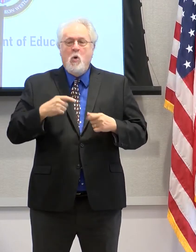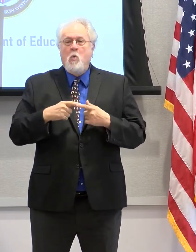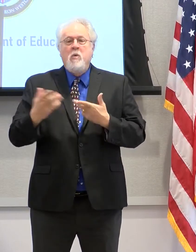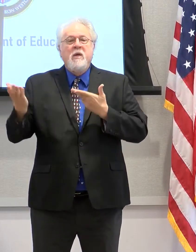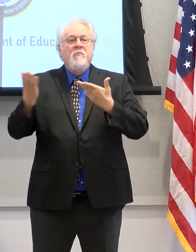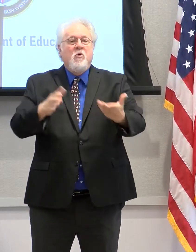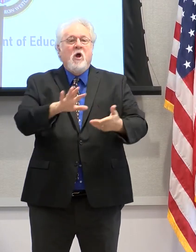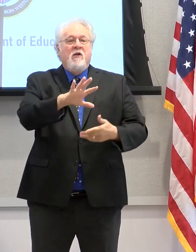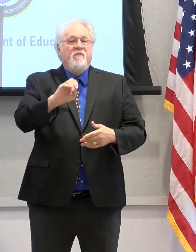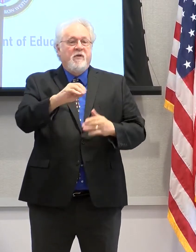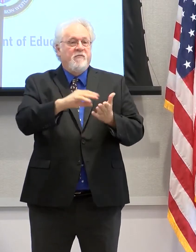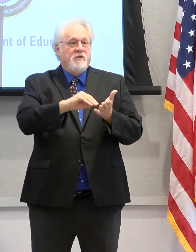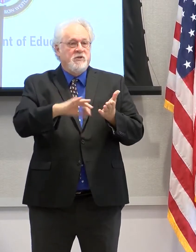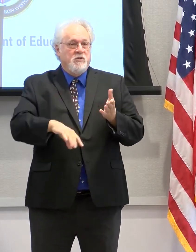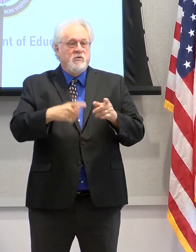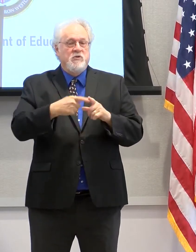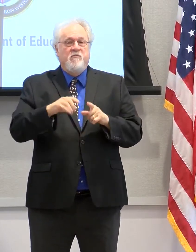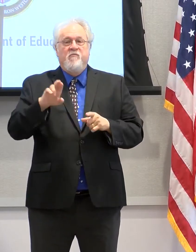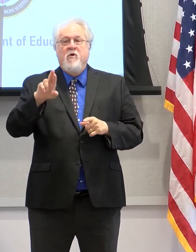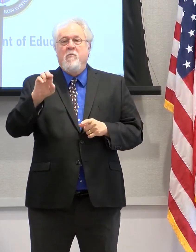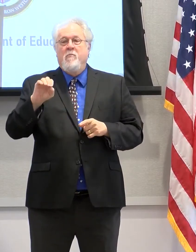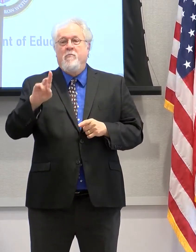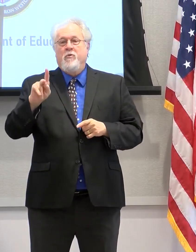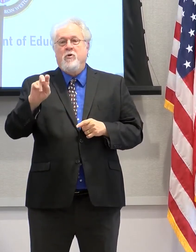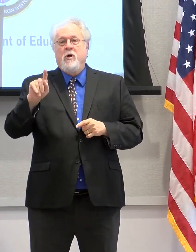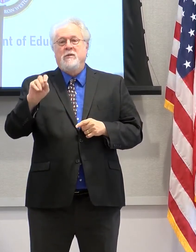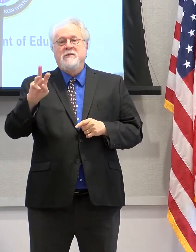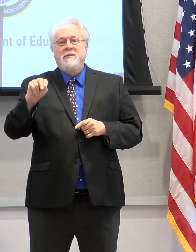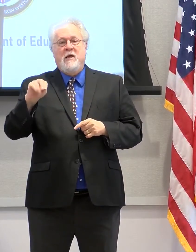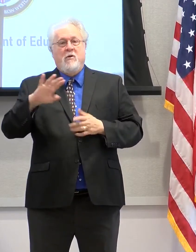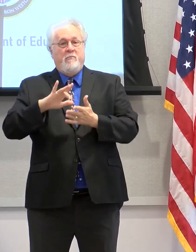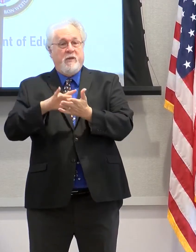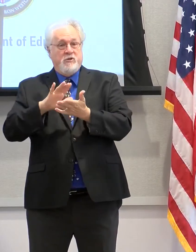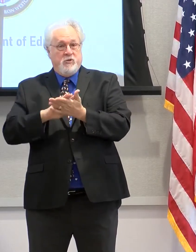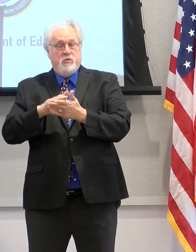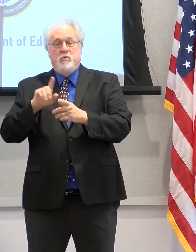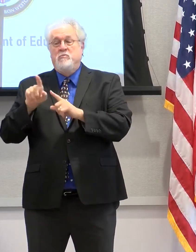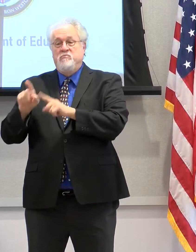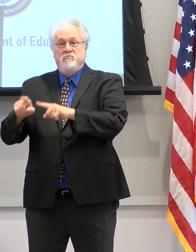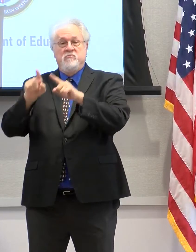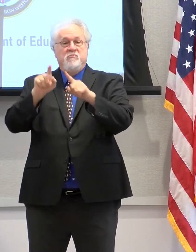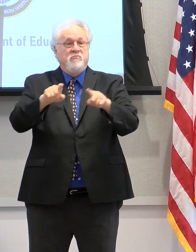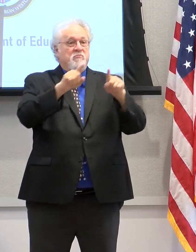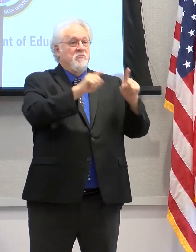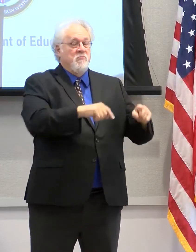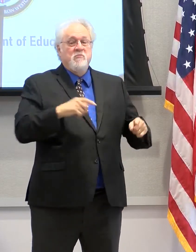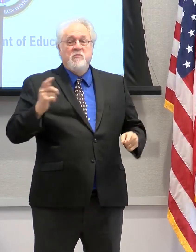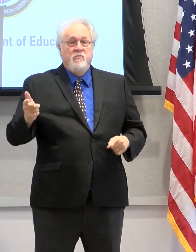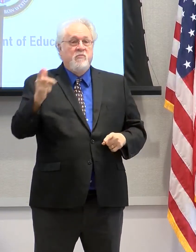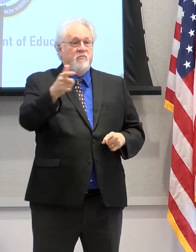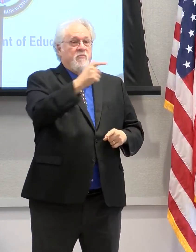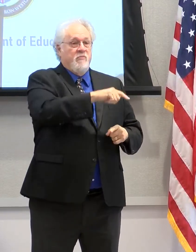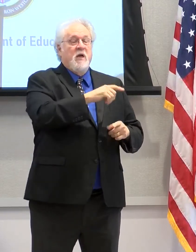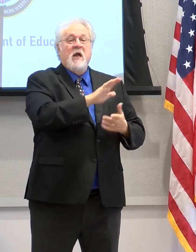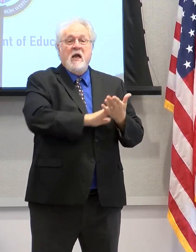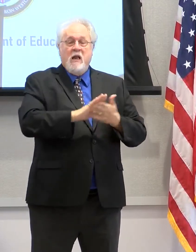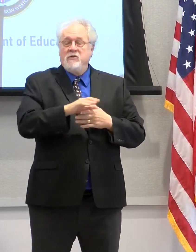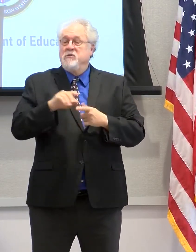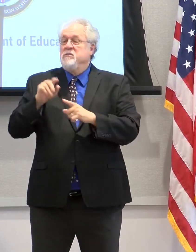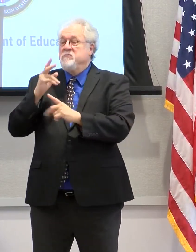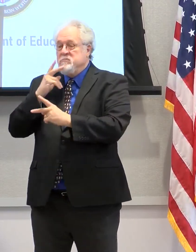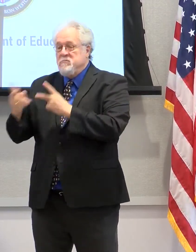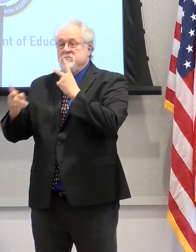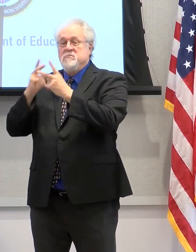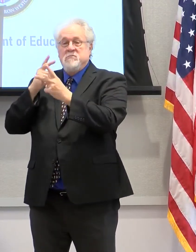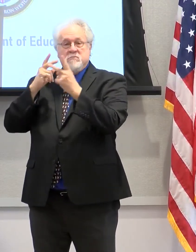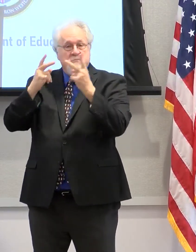50 students from Brookstown Middle School to all three of our college and university campuses, exposing them to educational